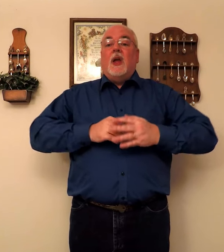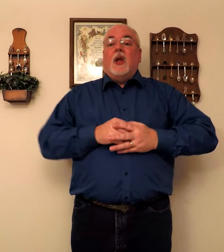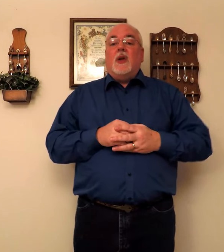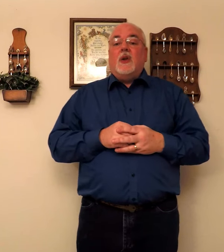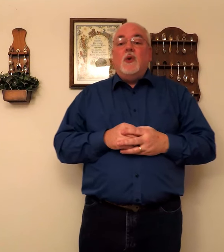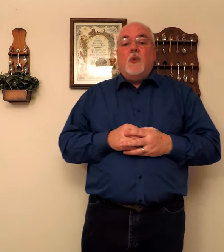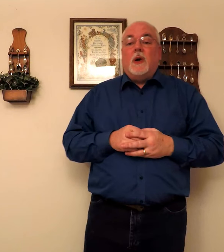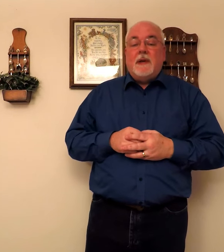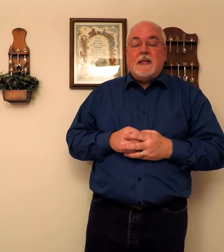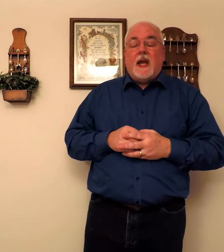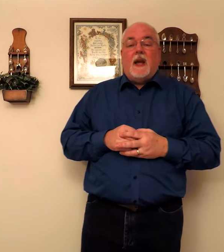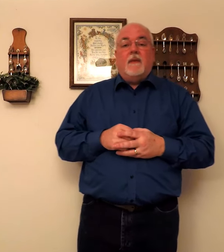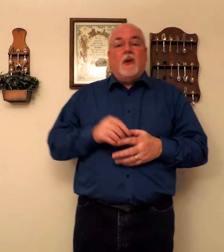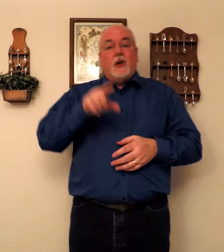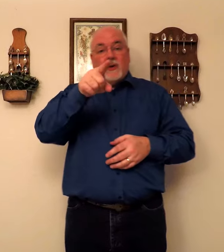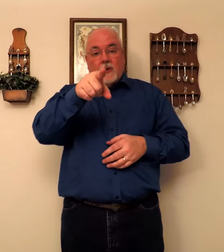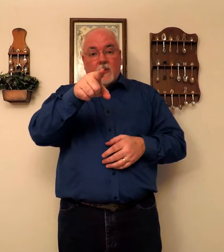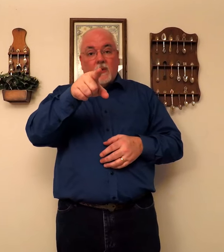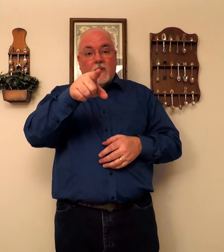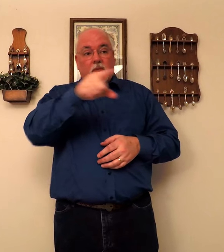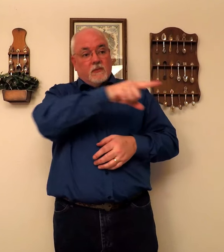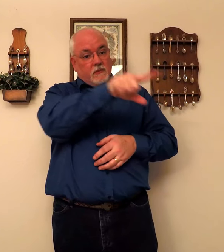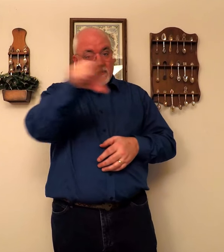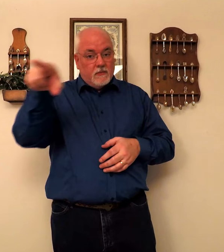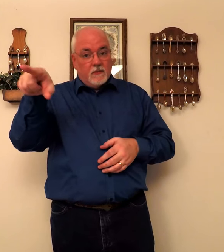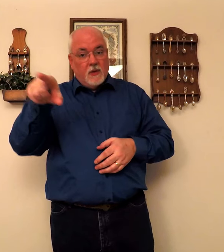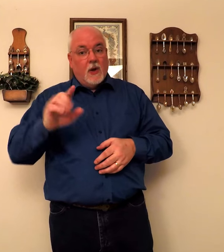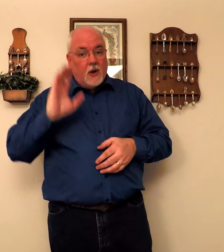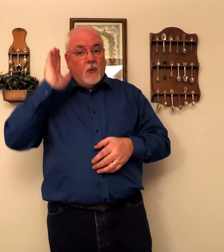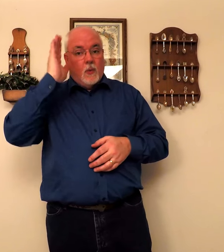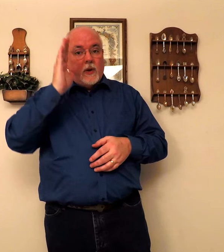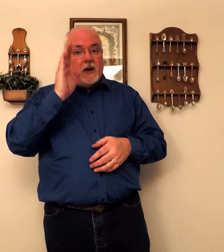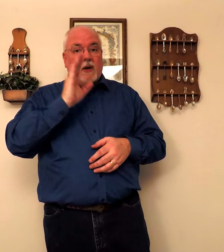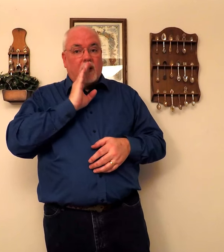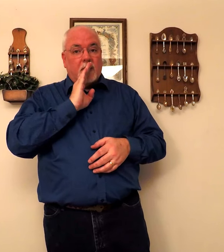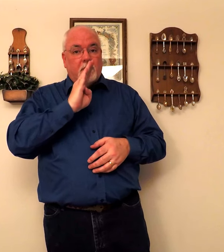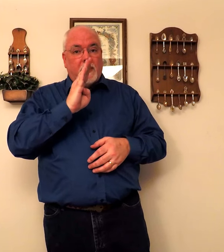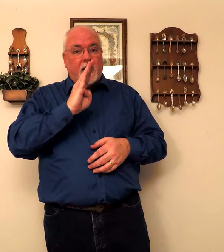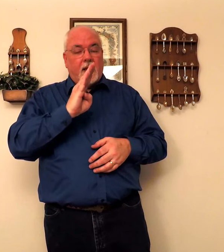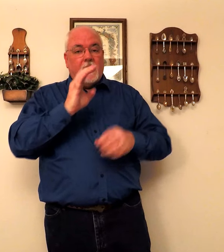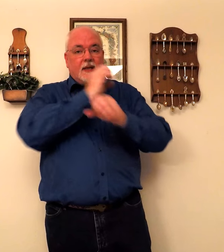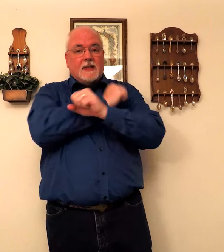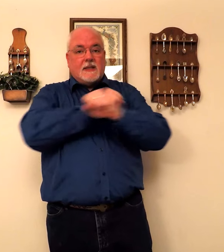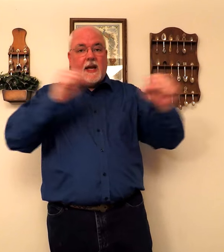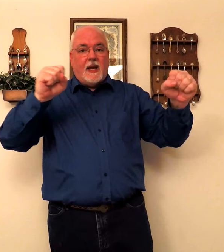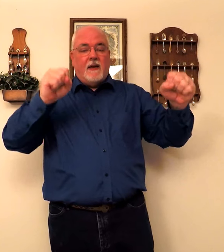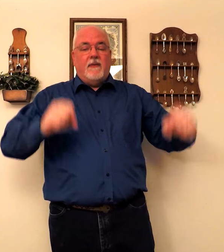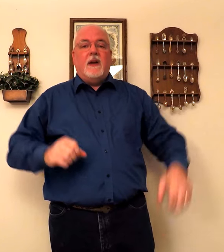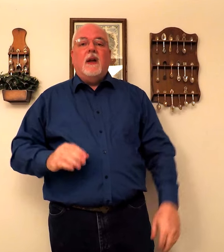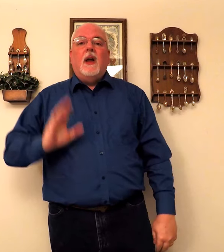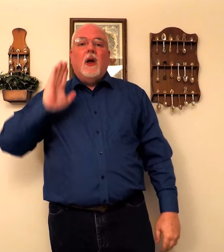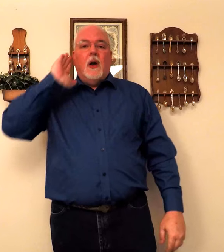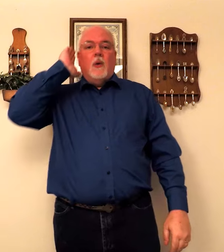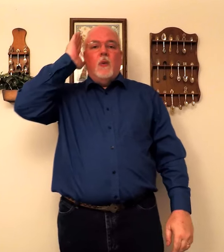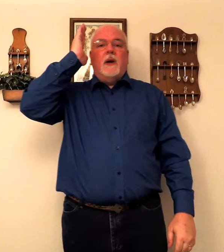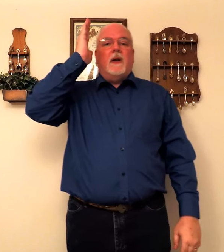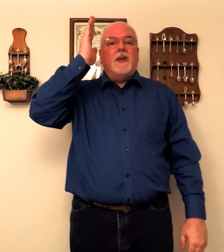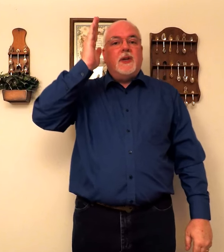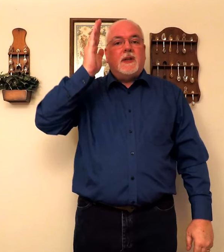You will be saved. You will be saved. Will. Just